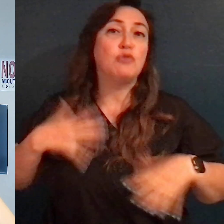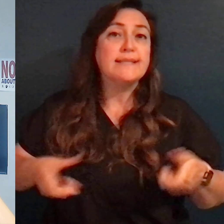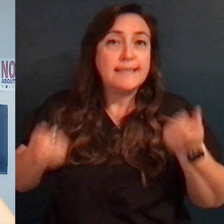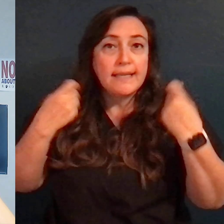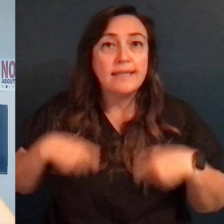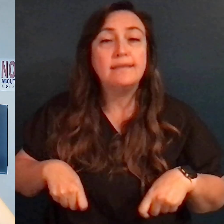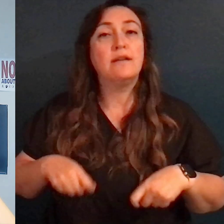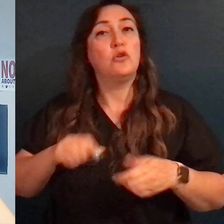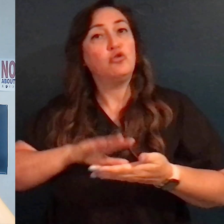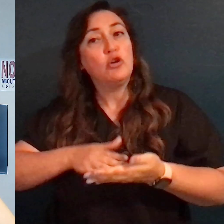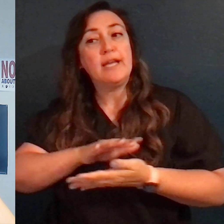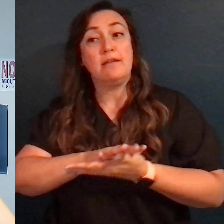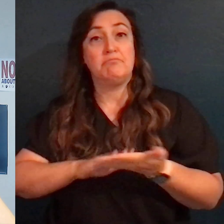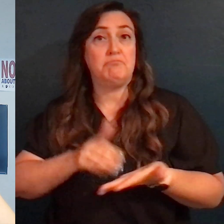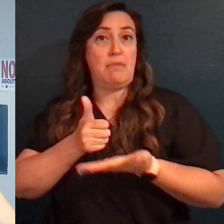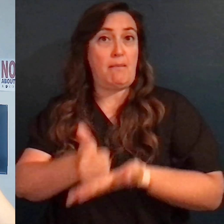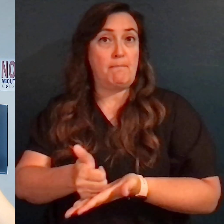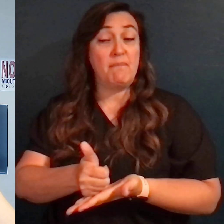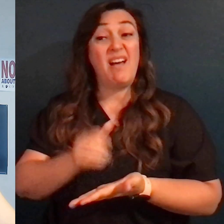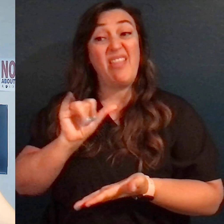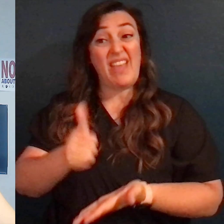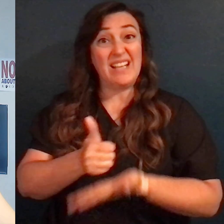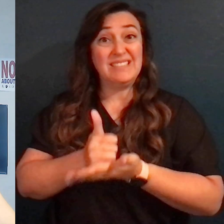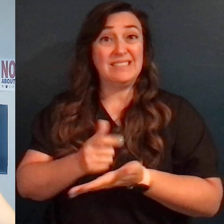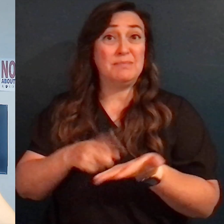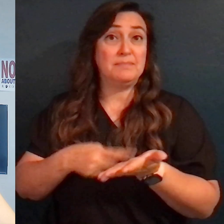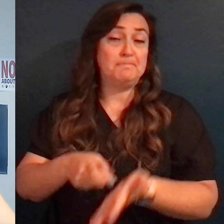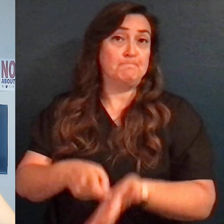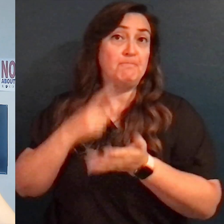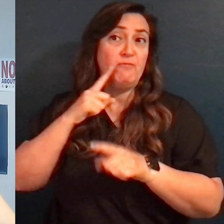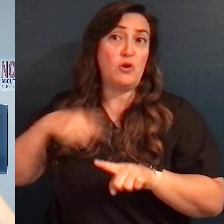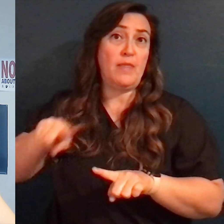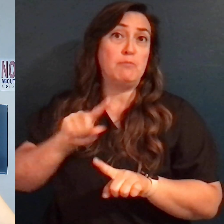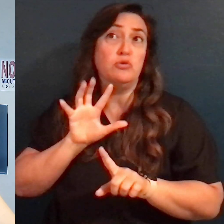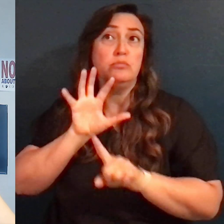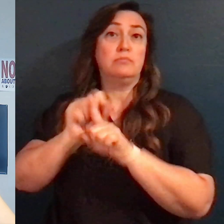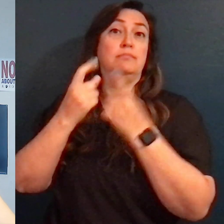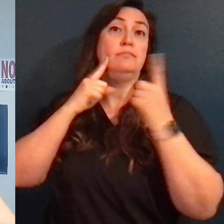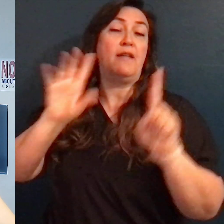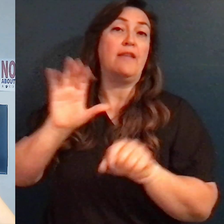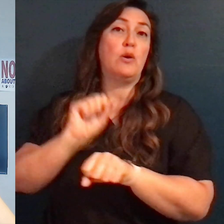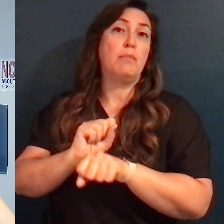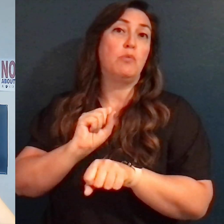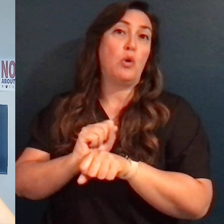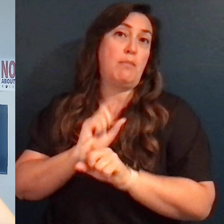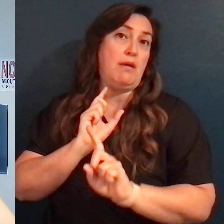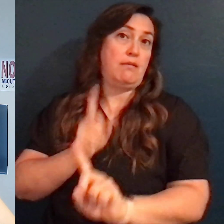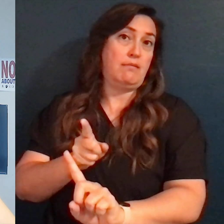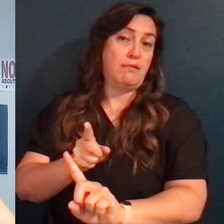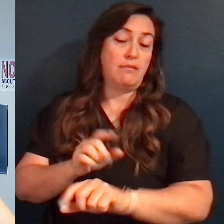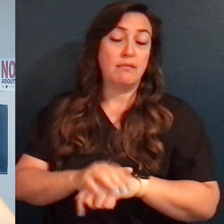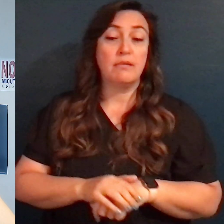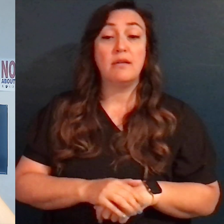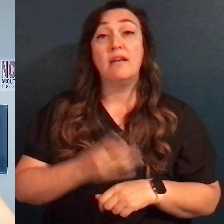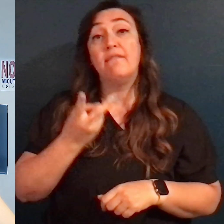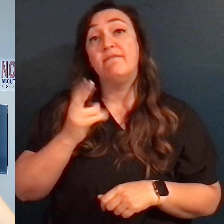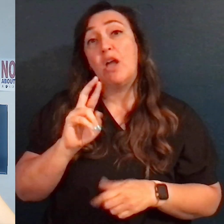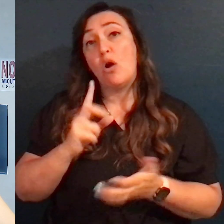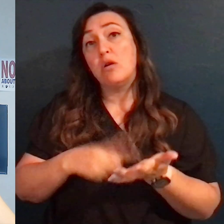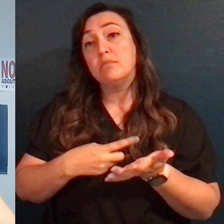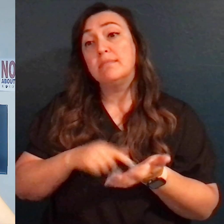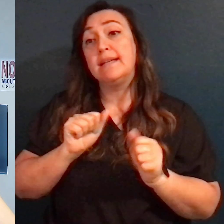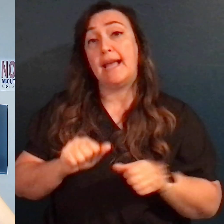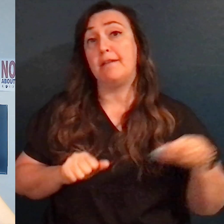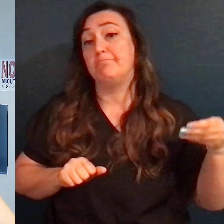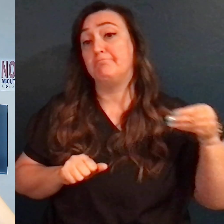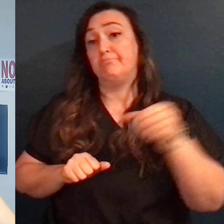as bathing, dressing, and cooking. This assistance can be essential for the client to reach their employment goal. VR